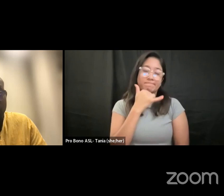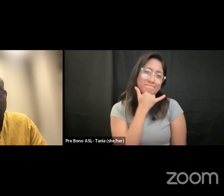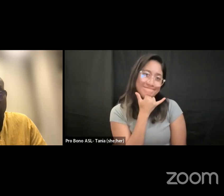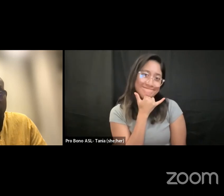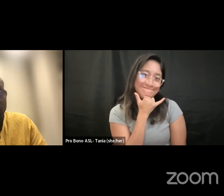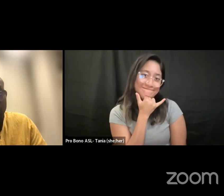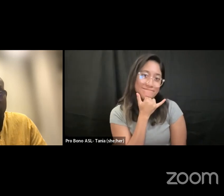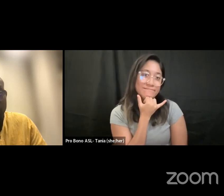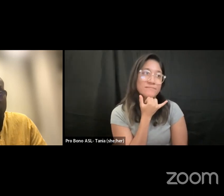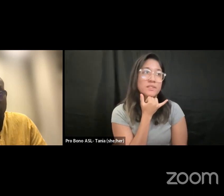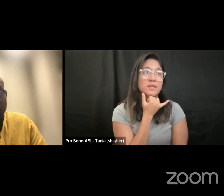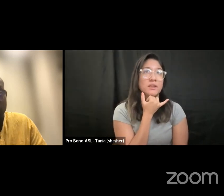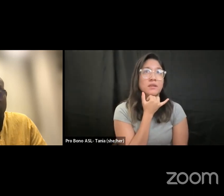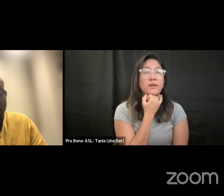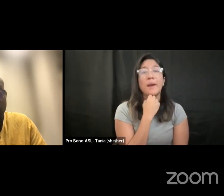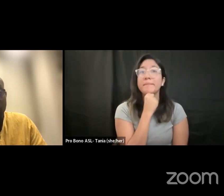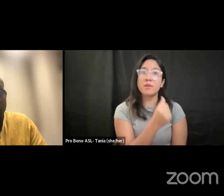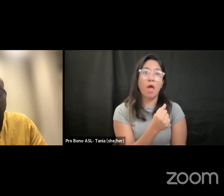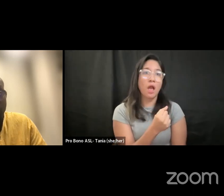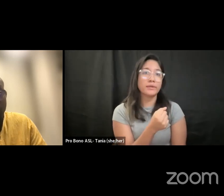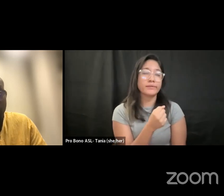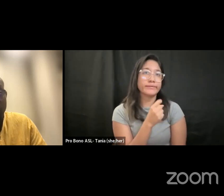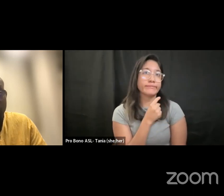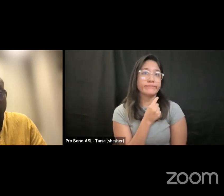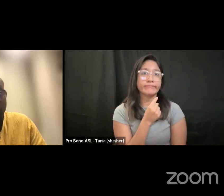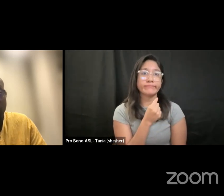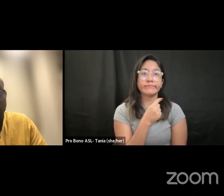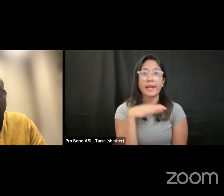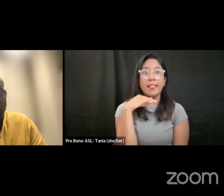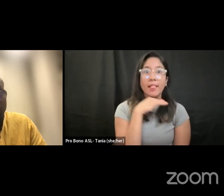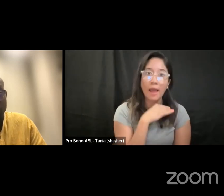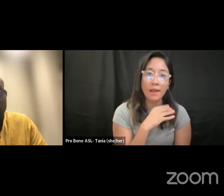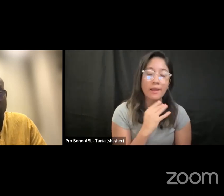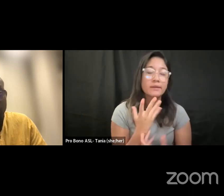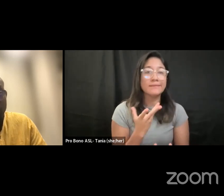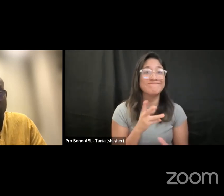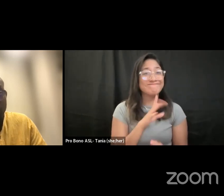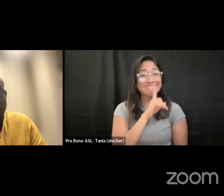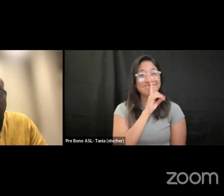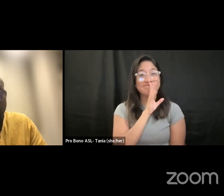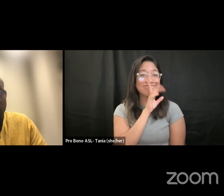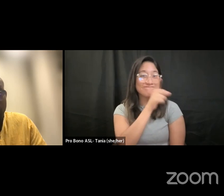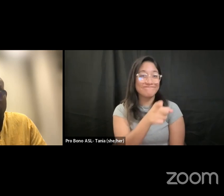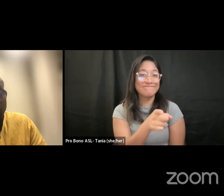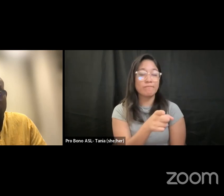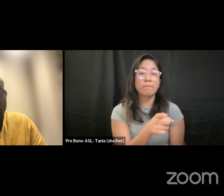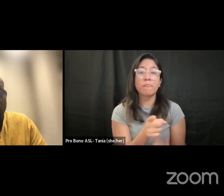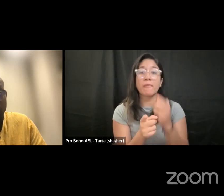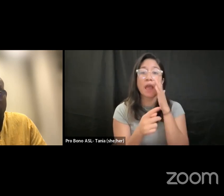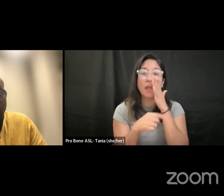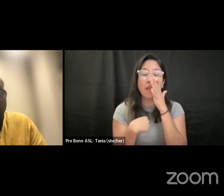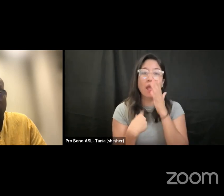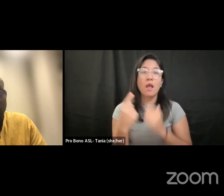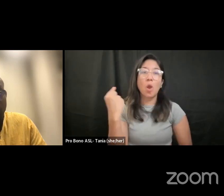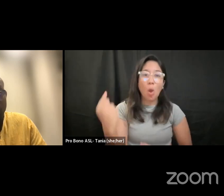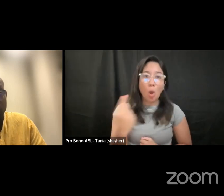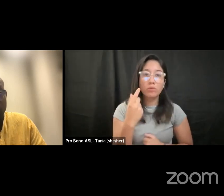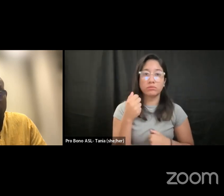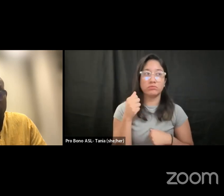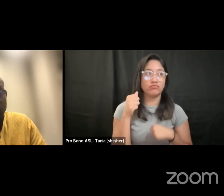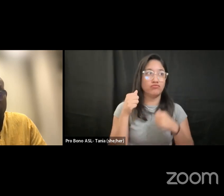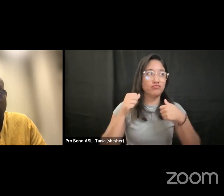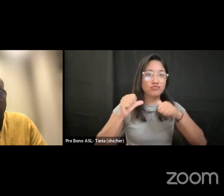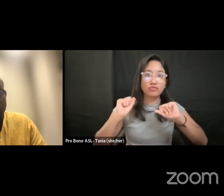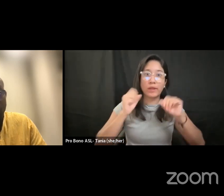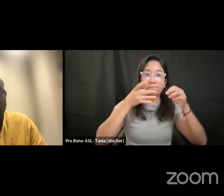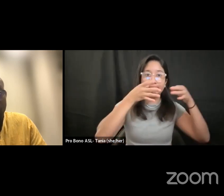i'm not going to shy away from it that is the reality that it is was it adverse i always try to make decisions that would really